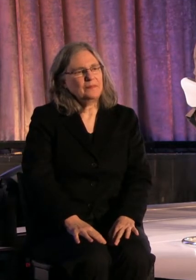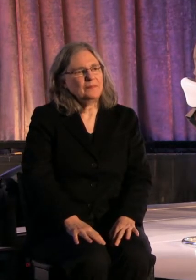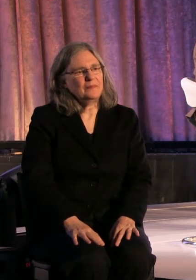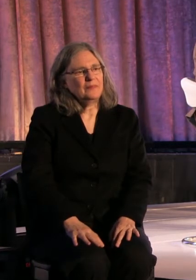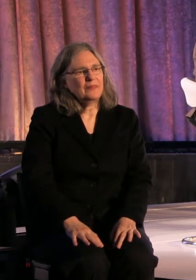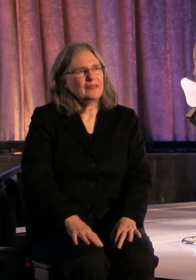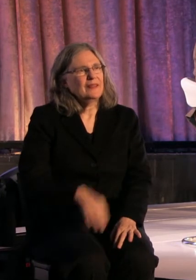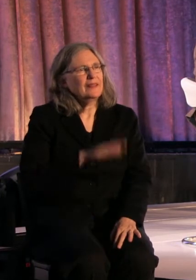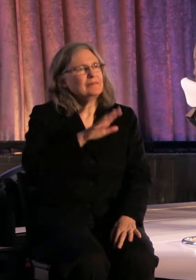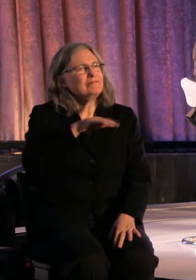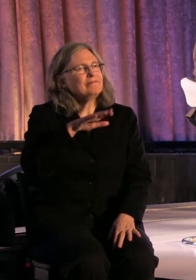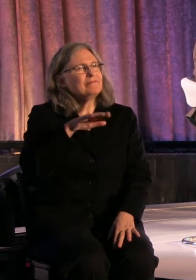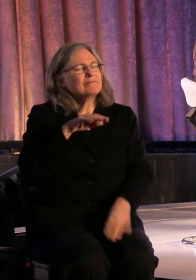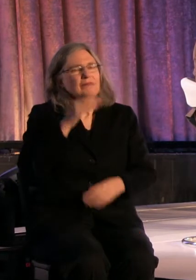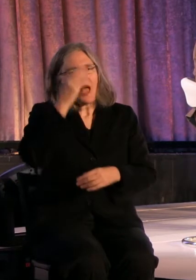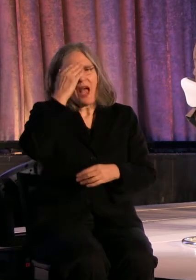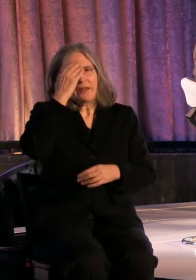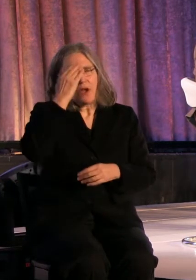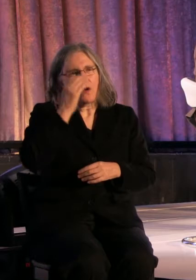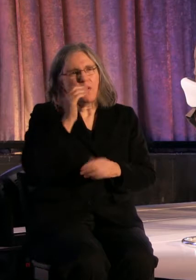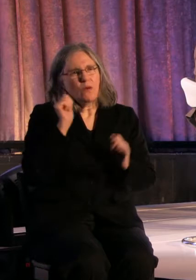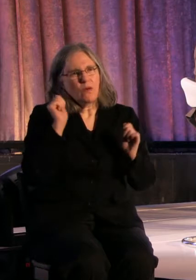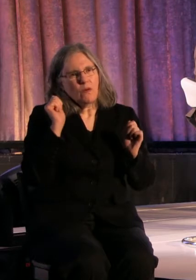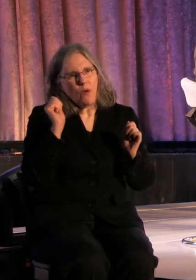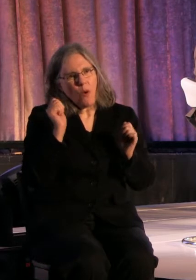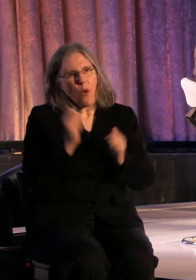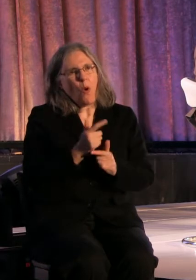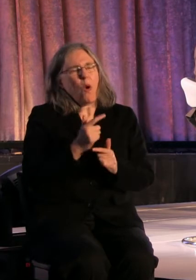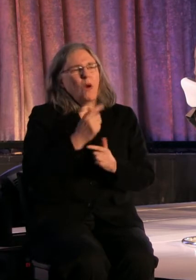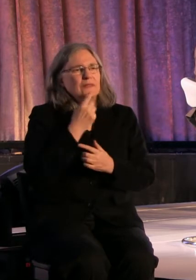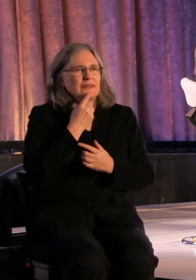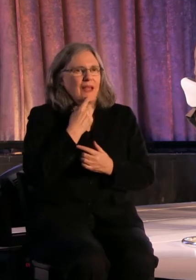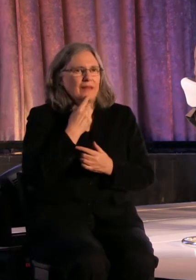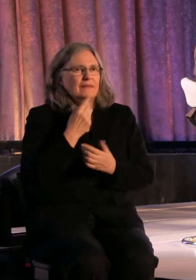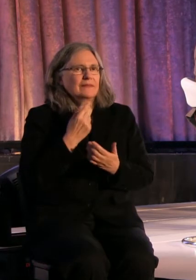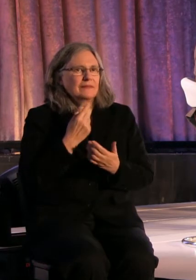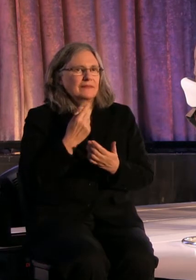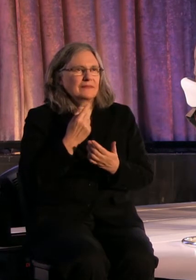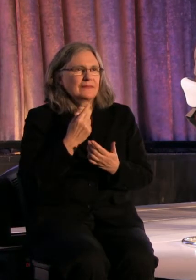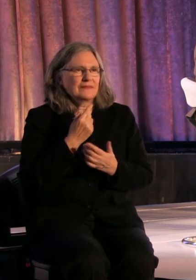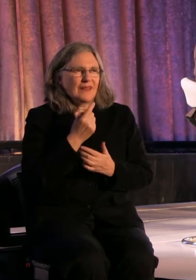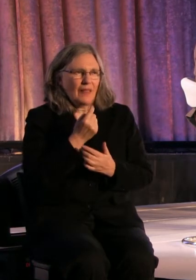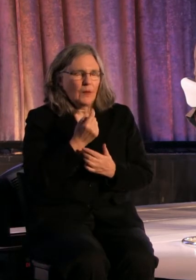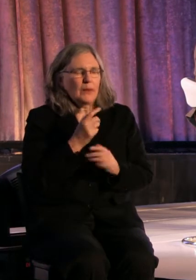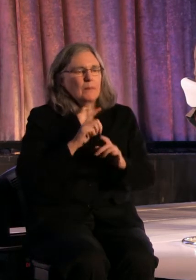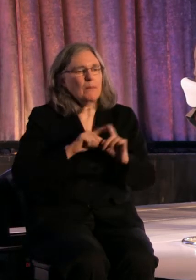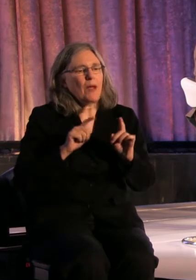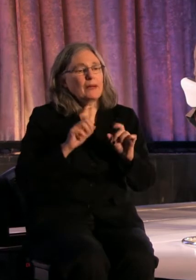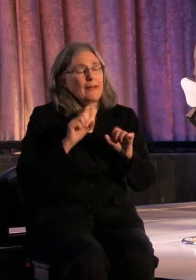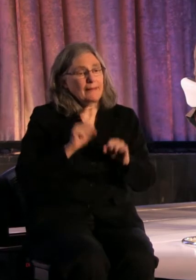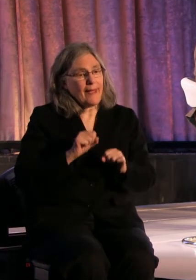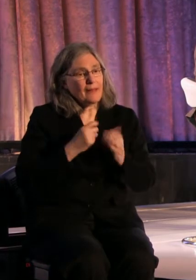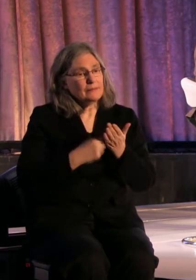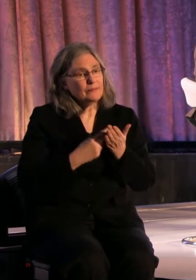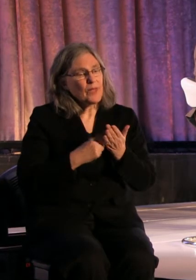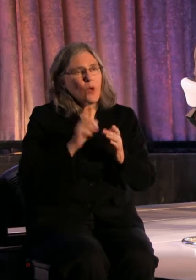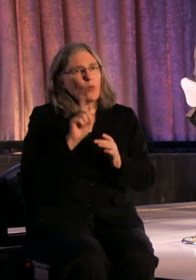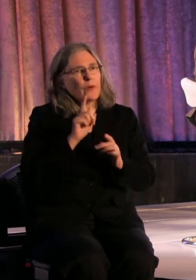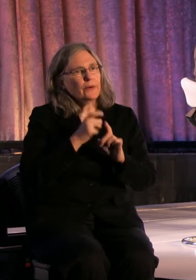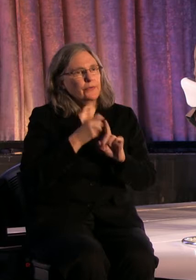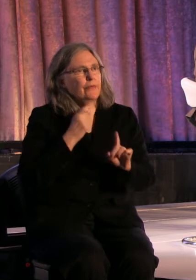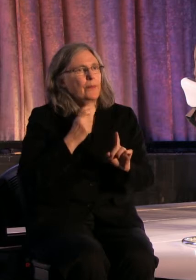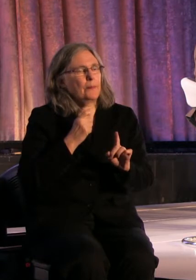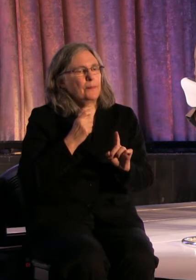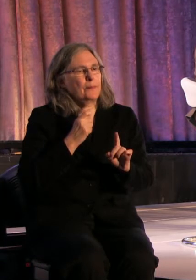Guys, I know that this is inherent in many of the talks that you gave, but I'm wondering if you could talk a little bit about where you're from,